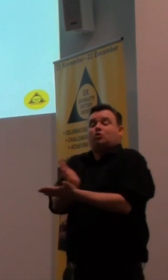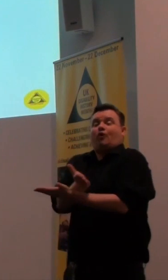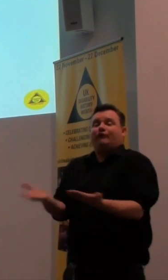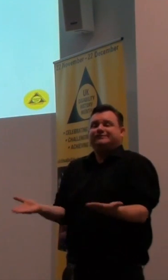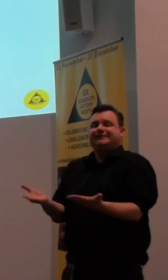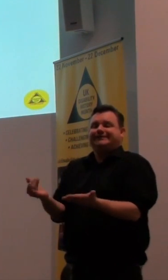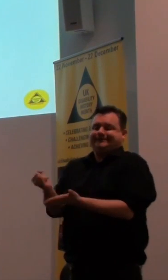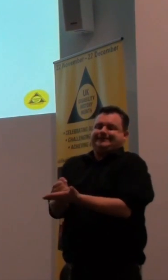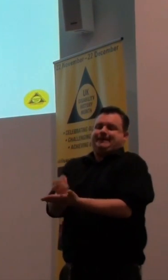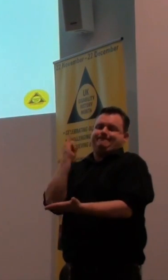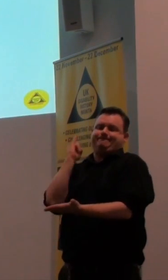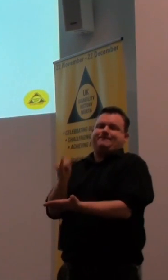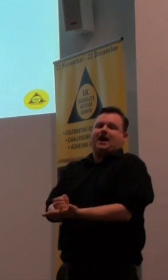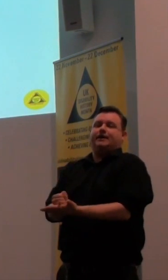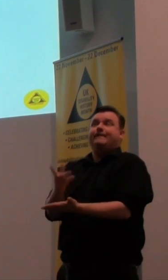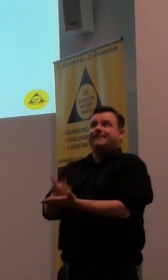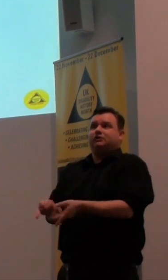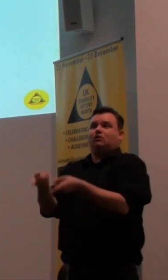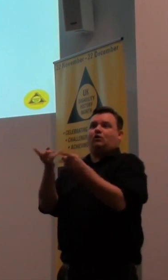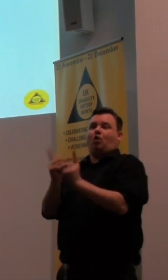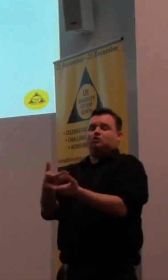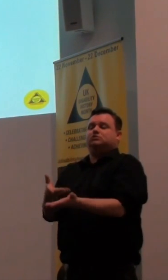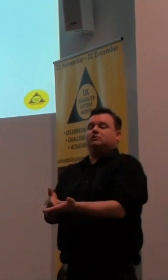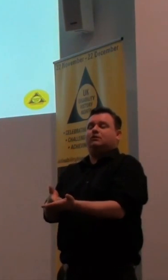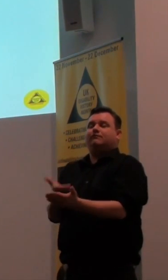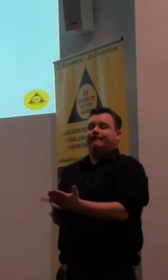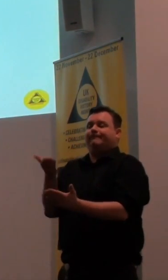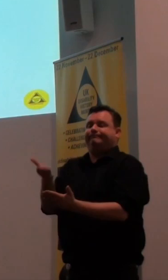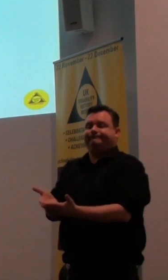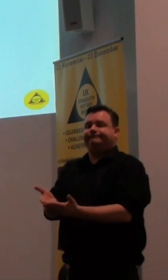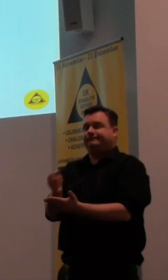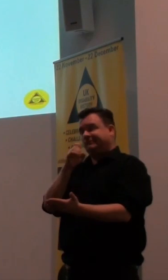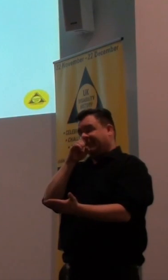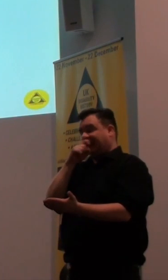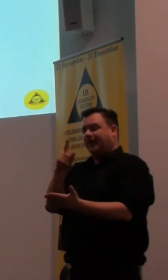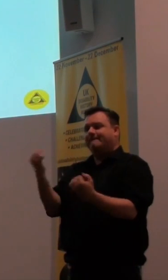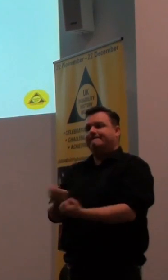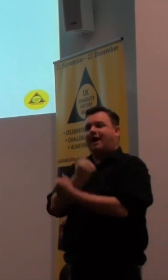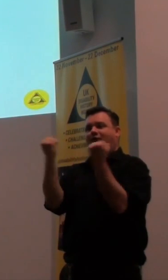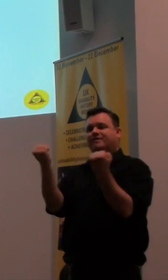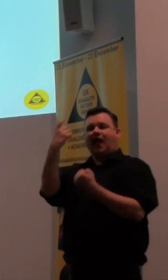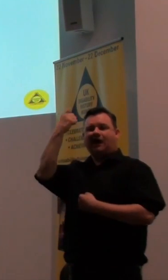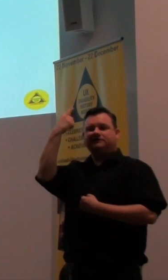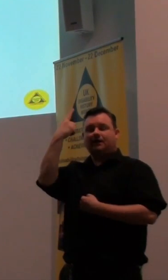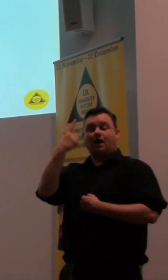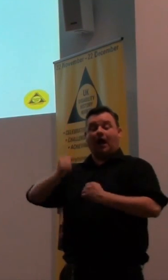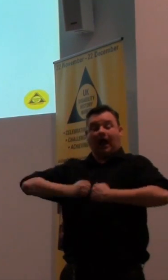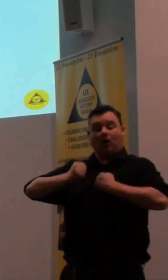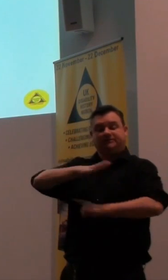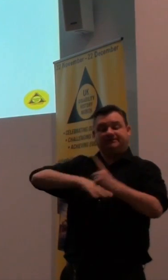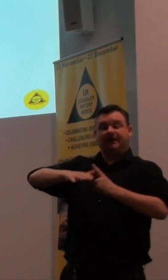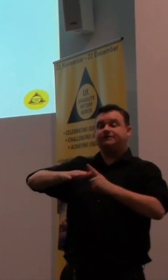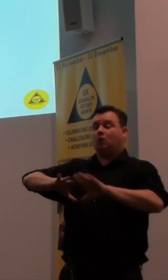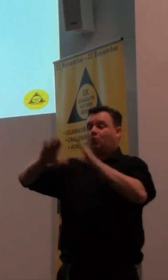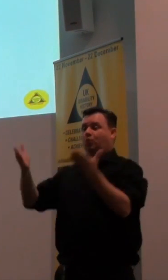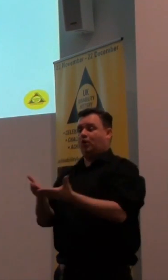done something wrong, you get a punishment from a deity, is a very powerful idea, not just in our society, but throughout the world.